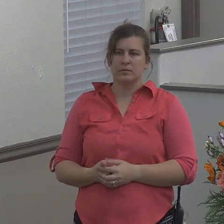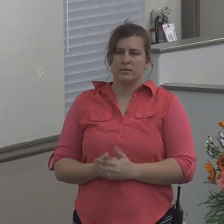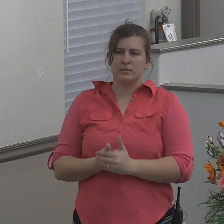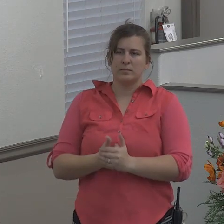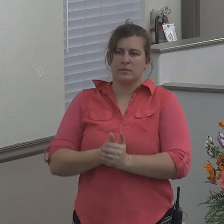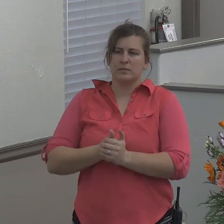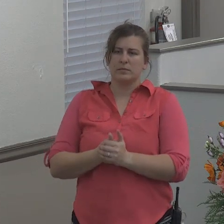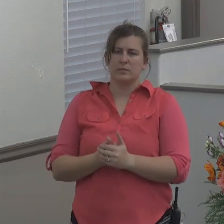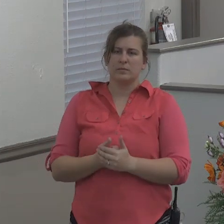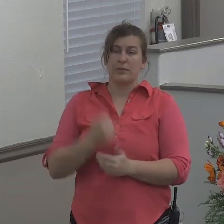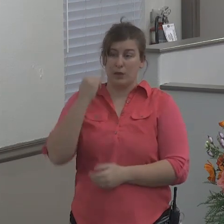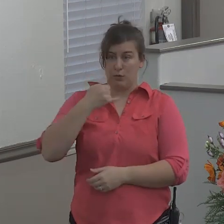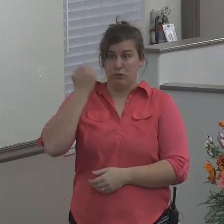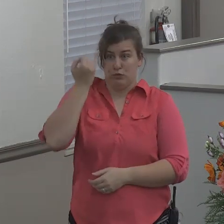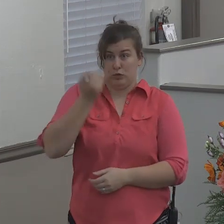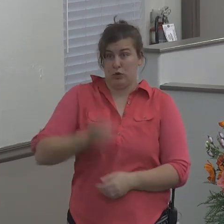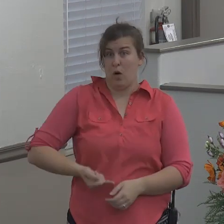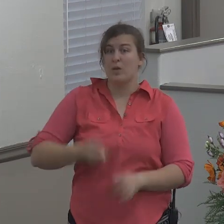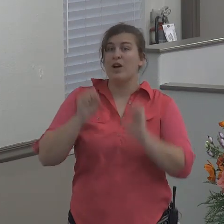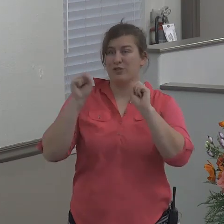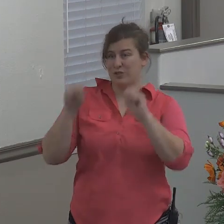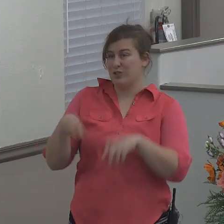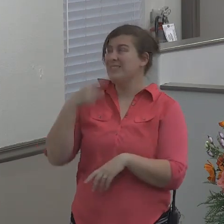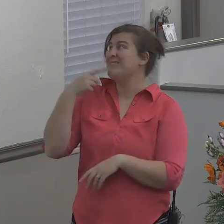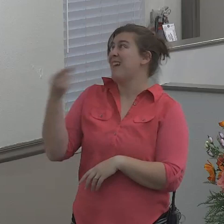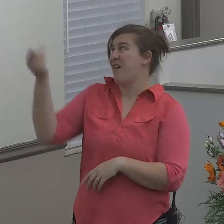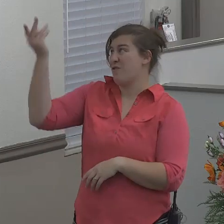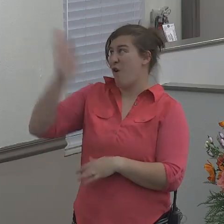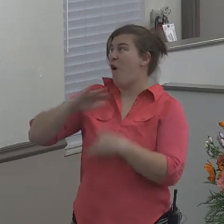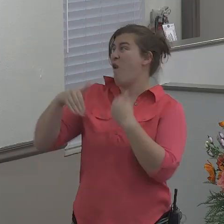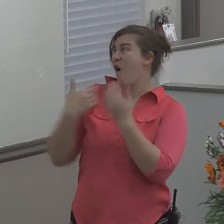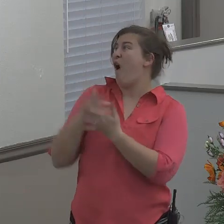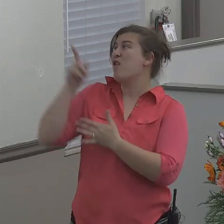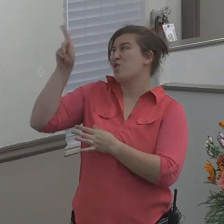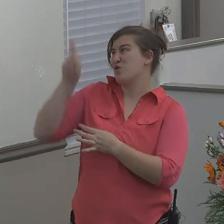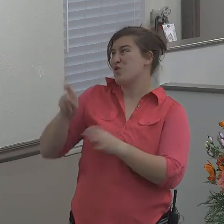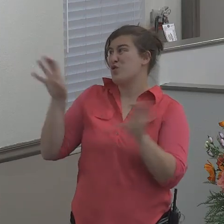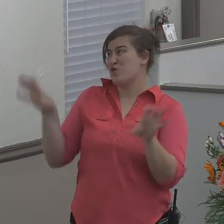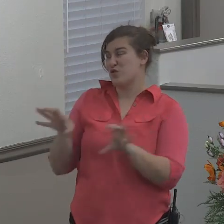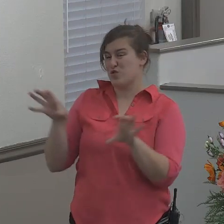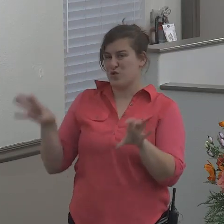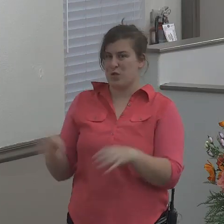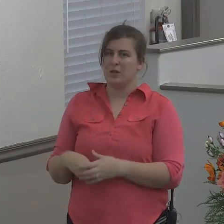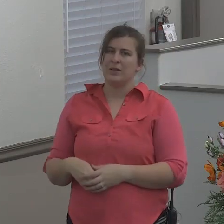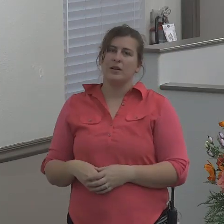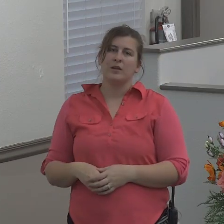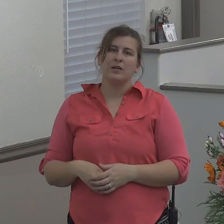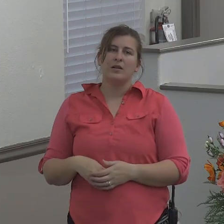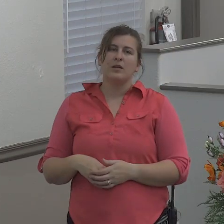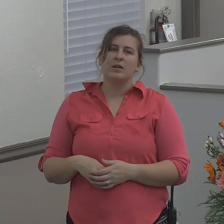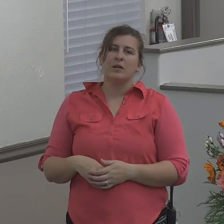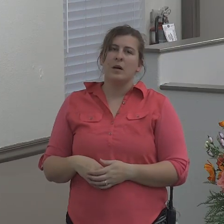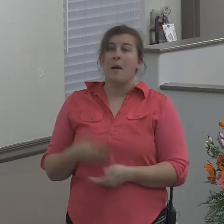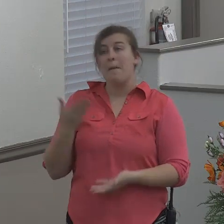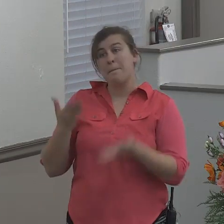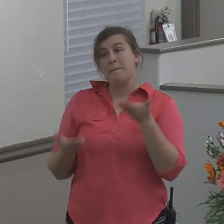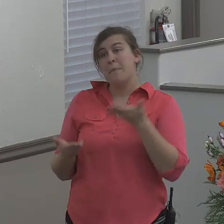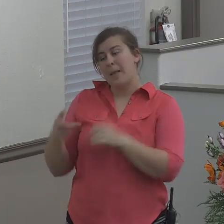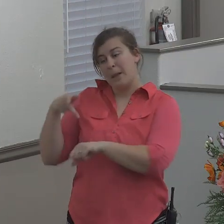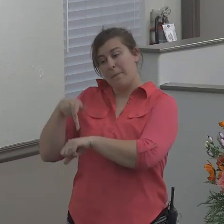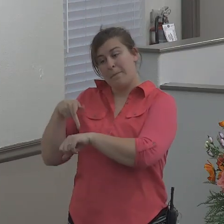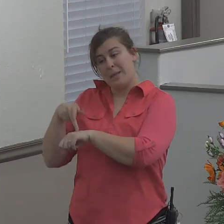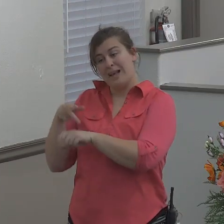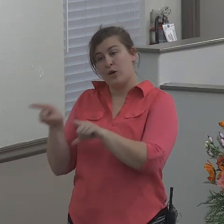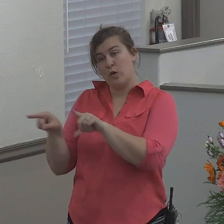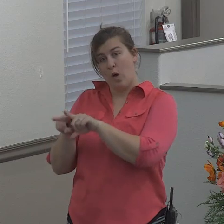And he could tell God what to do. Now looking through the Bible I guess maybe Peter in the New Testament had followed